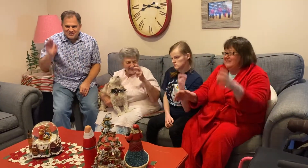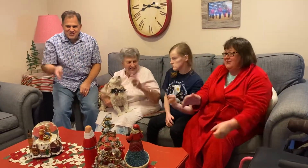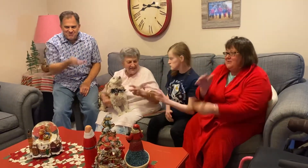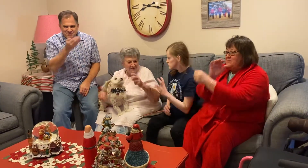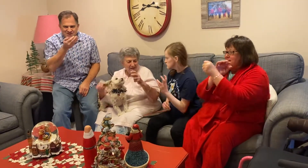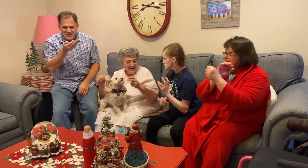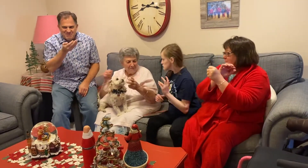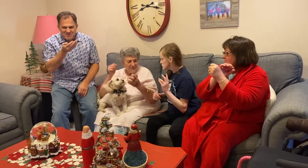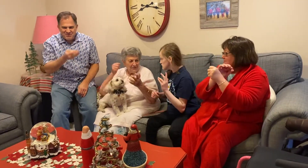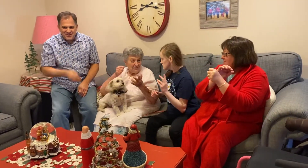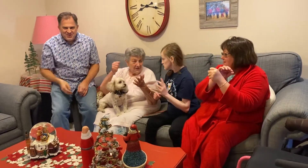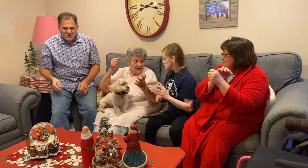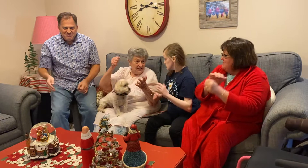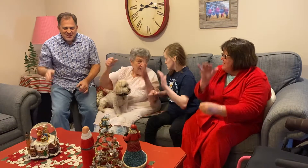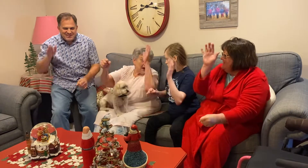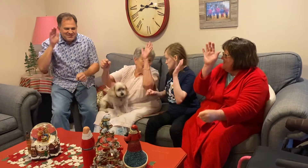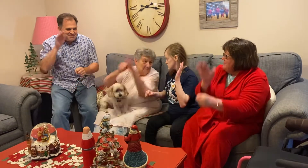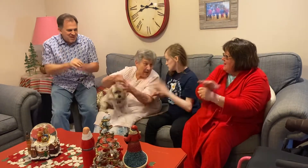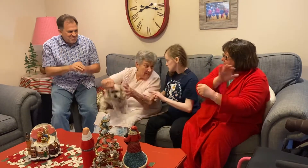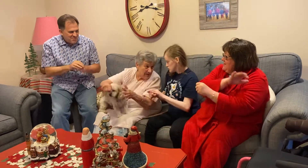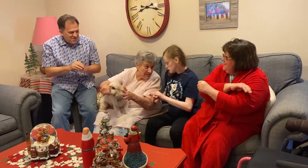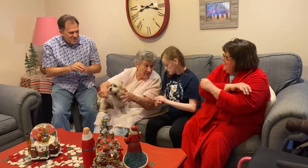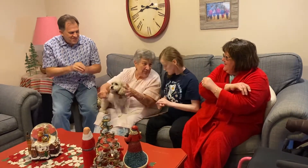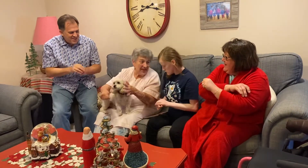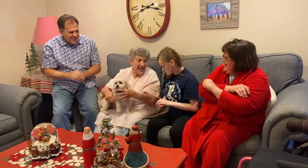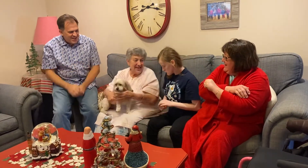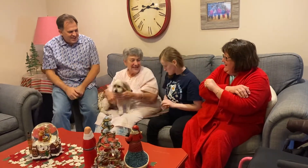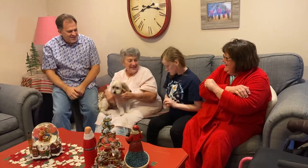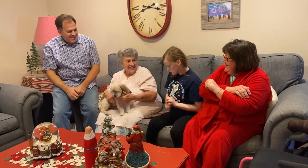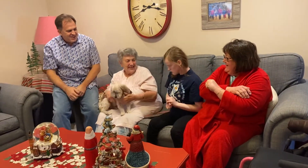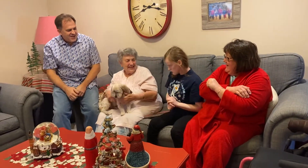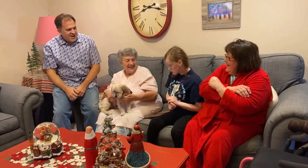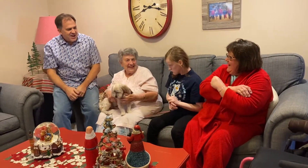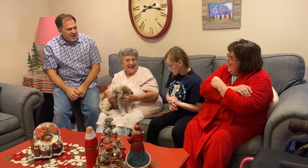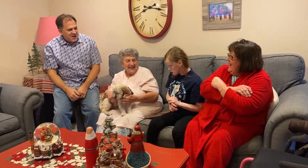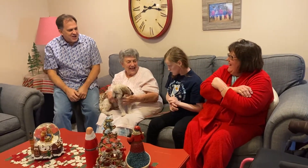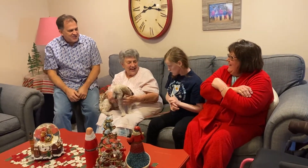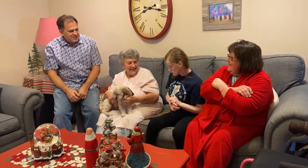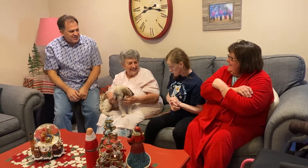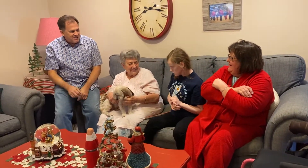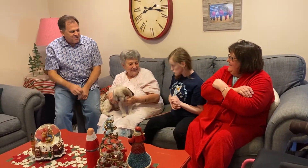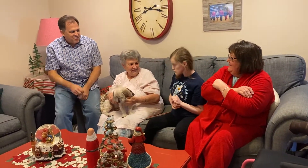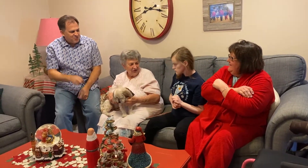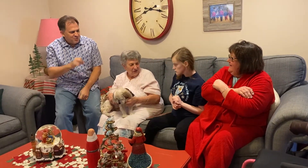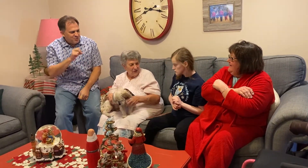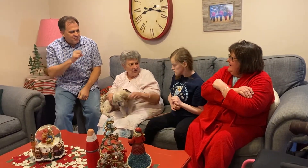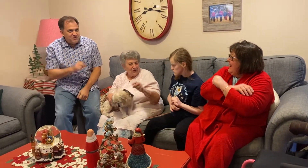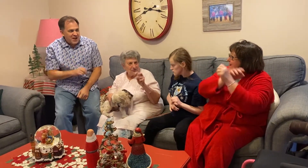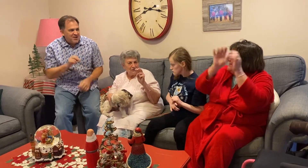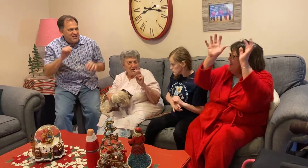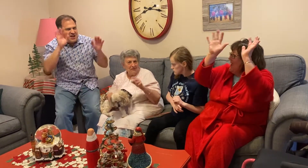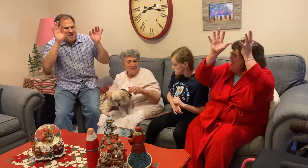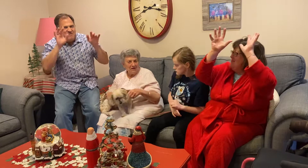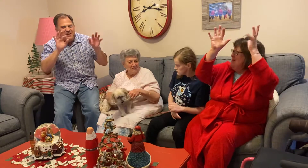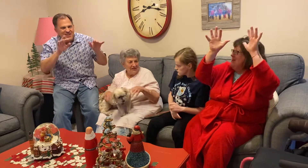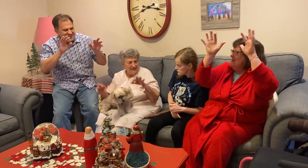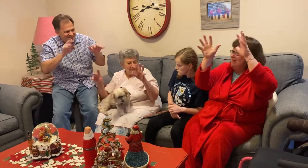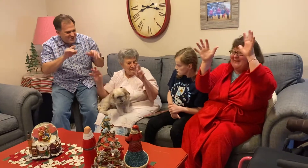scooping up the field mice and bopping them on the head. And down came the good